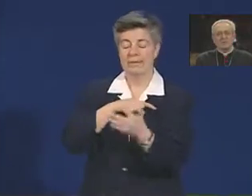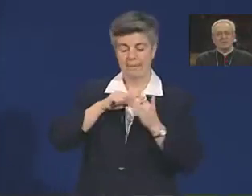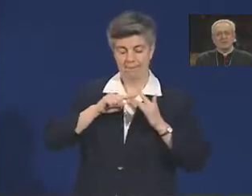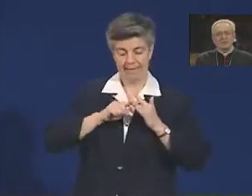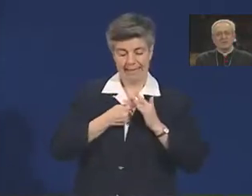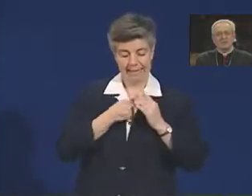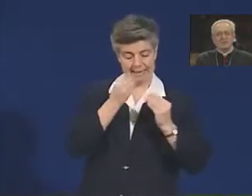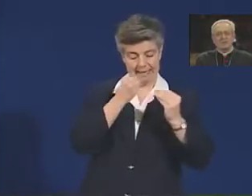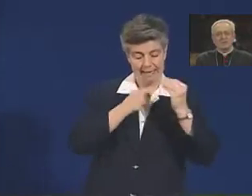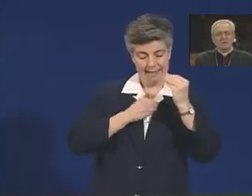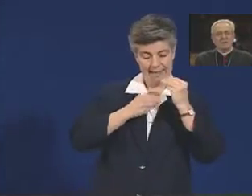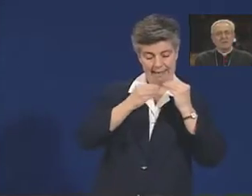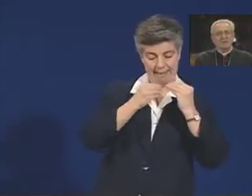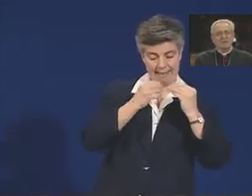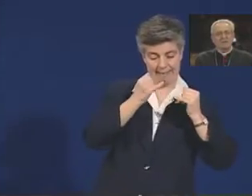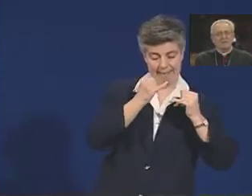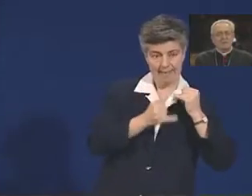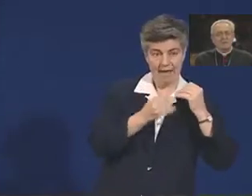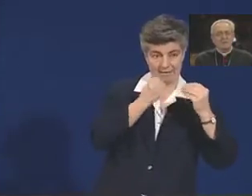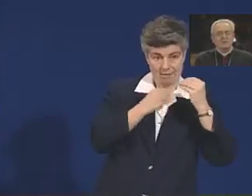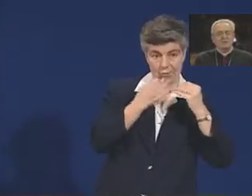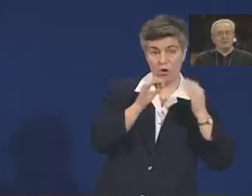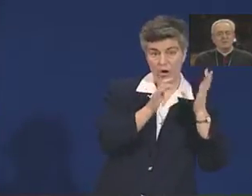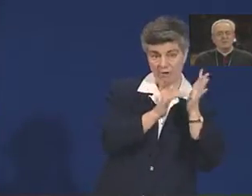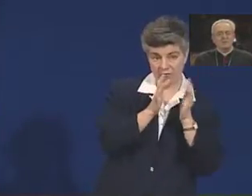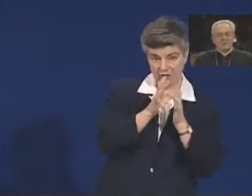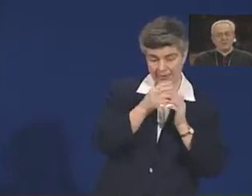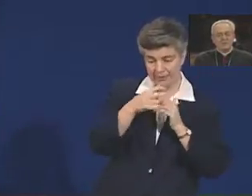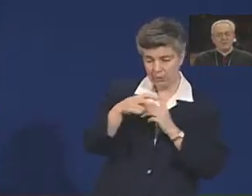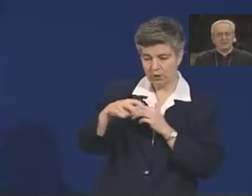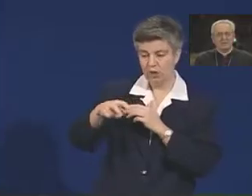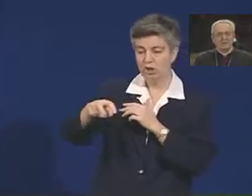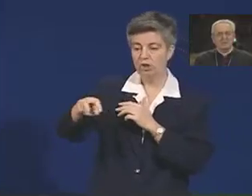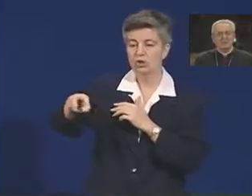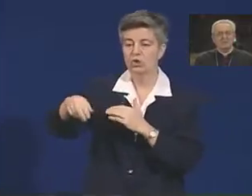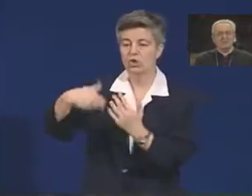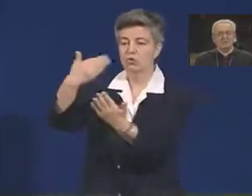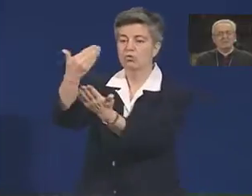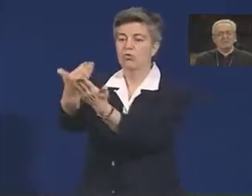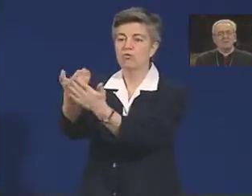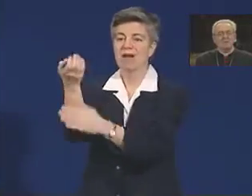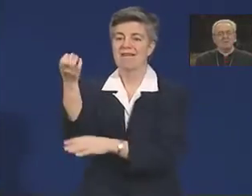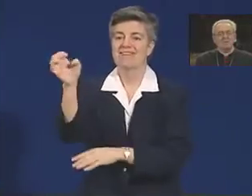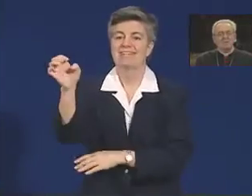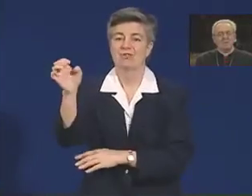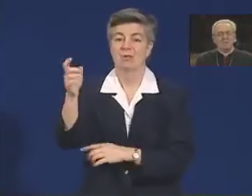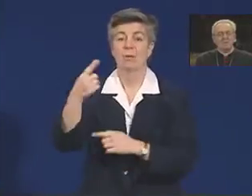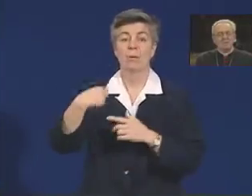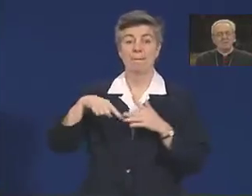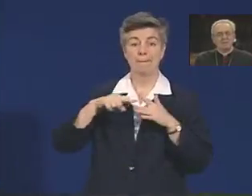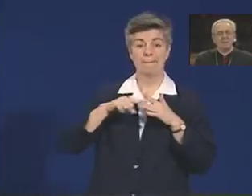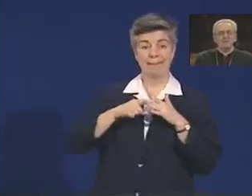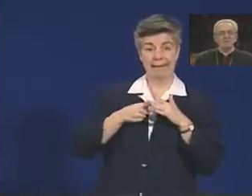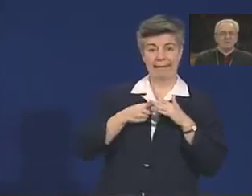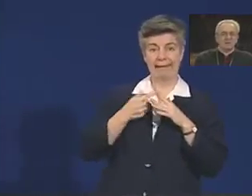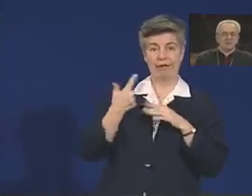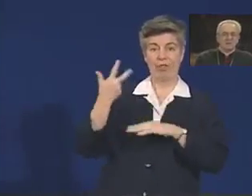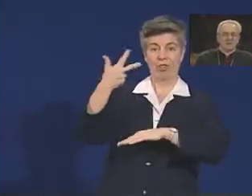Calvary and on to Easter begins this Holy Thursday evening. The Gospel reading tells